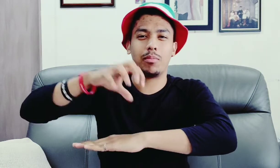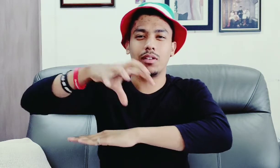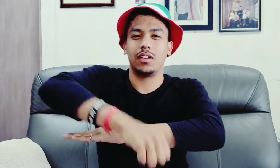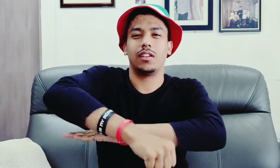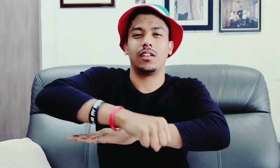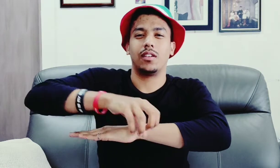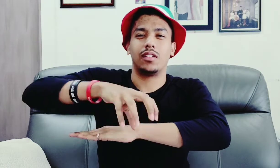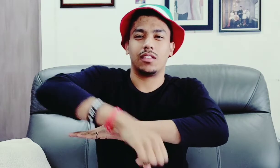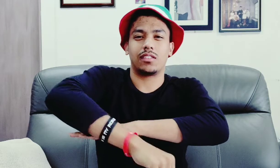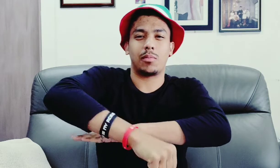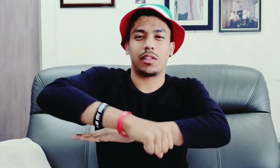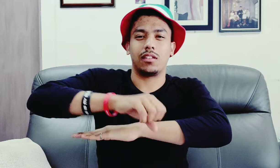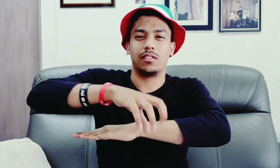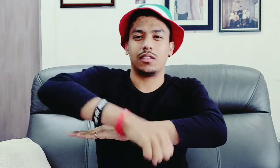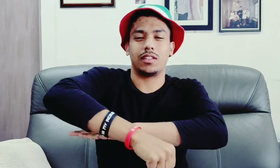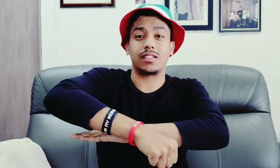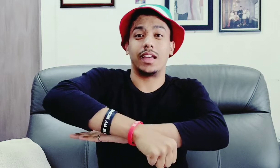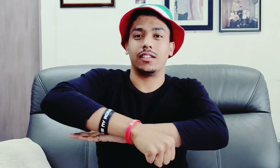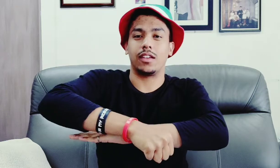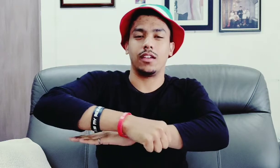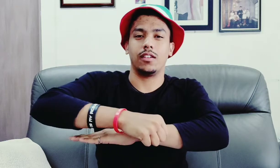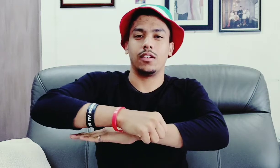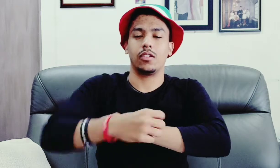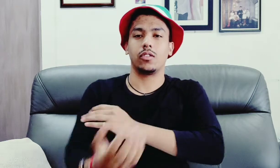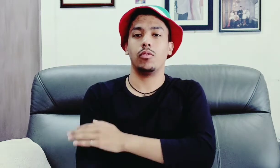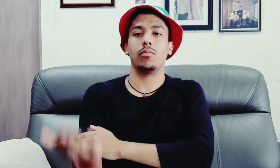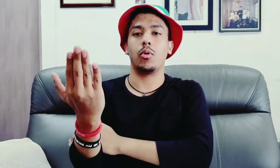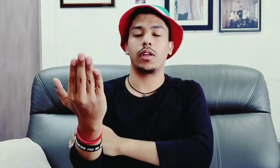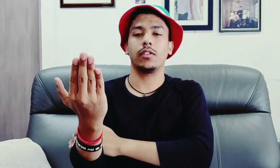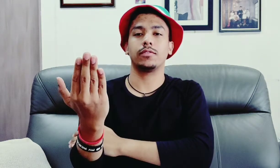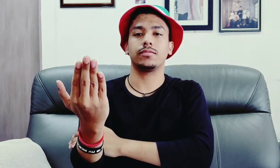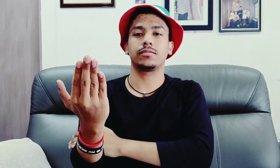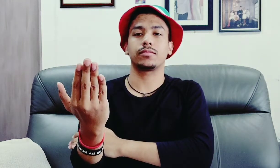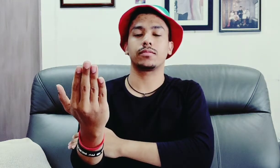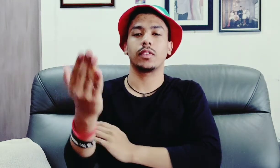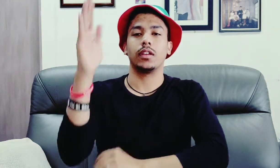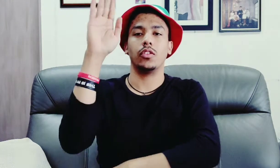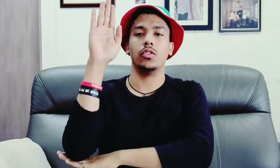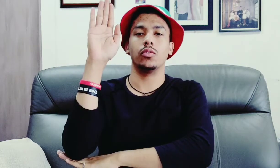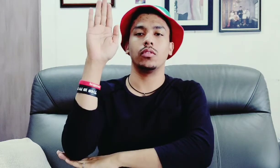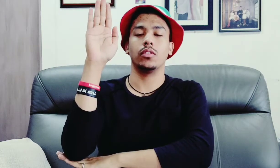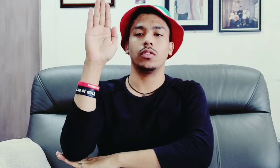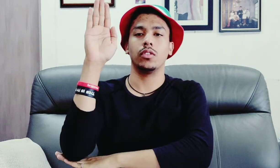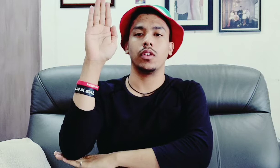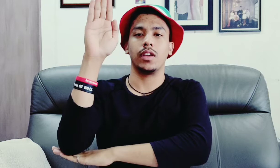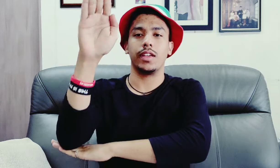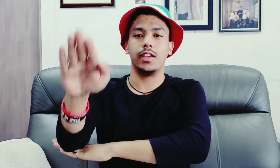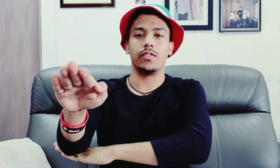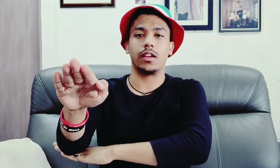something that's night okay so morning noon evening